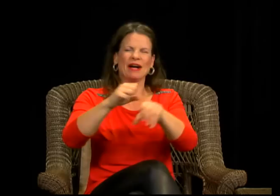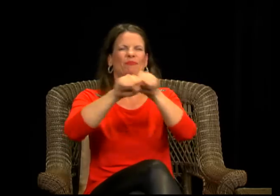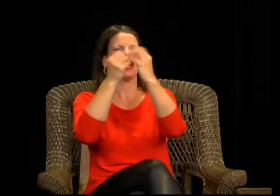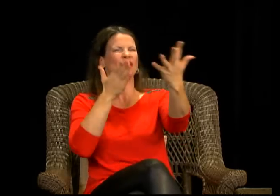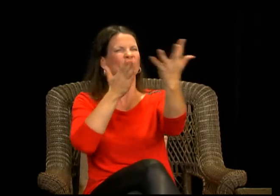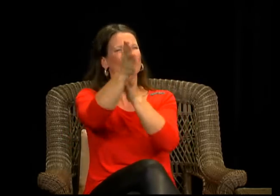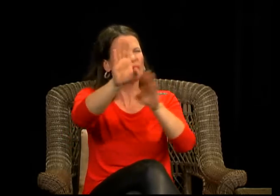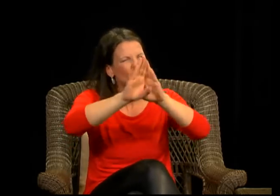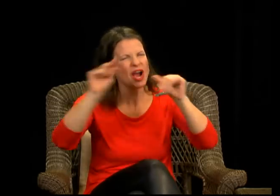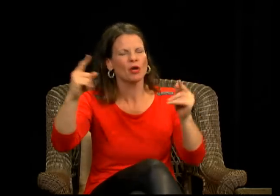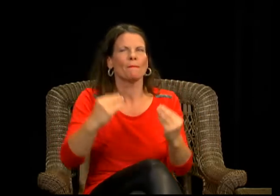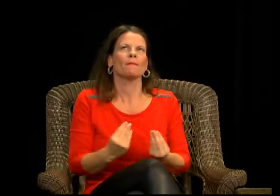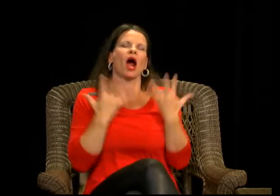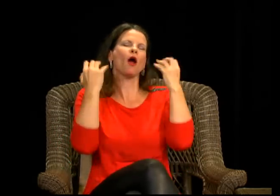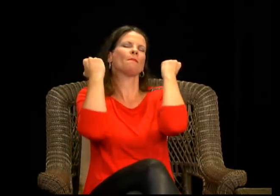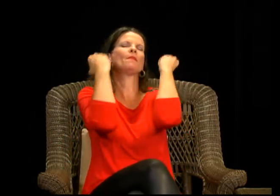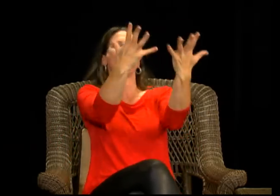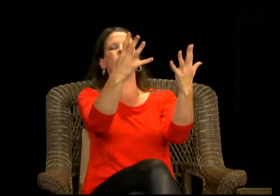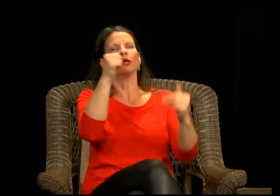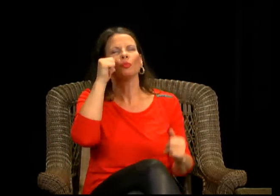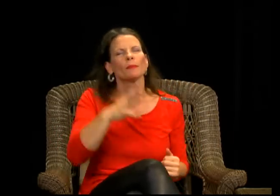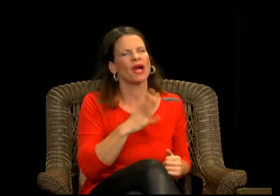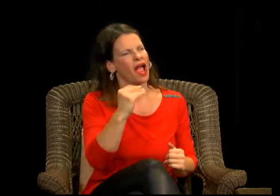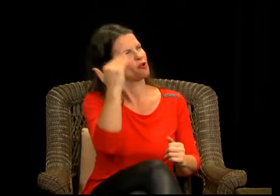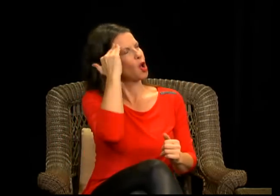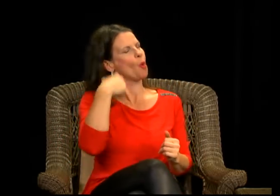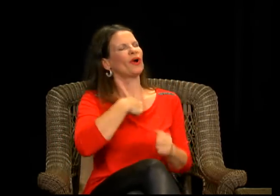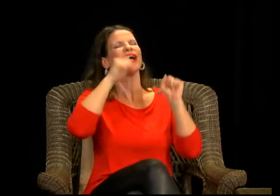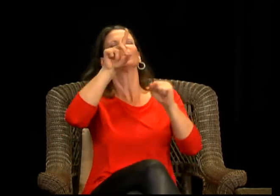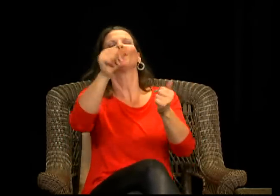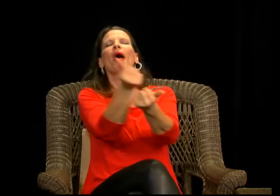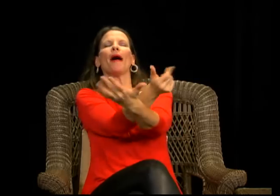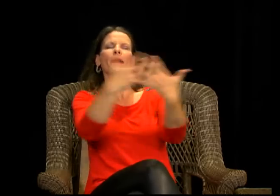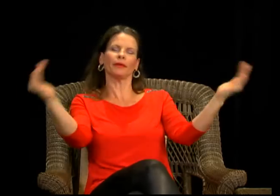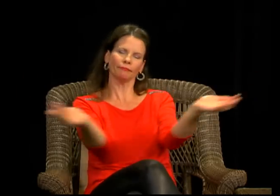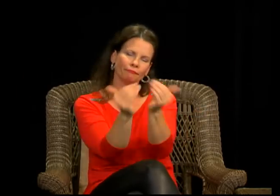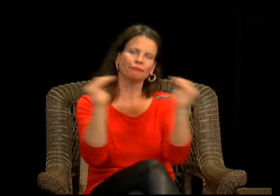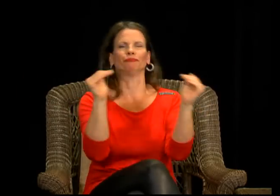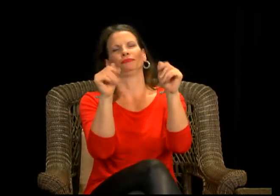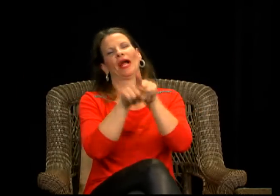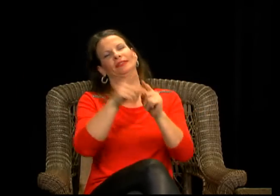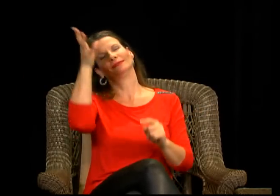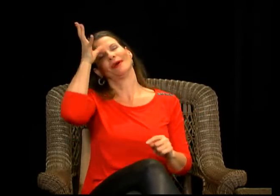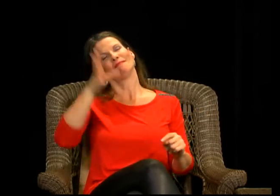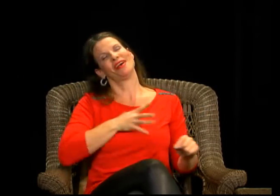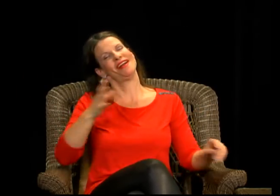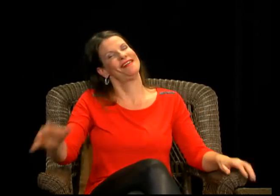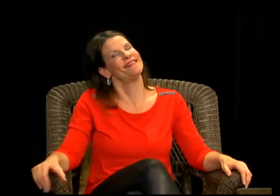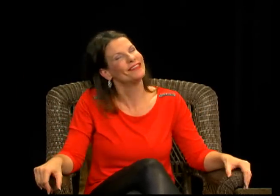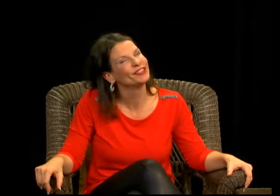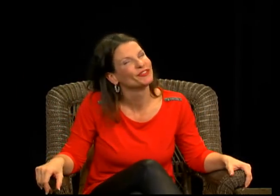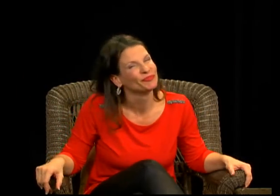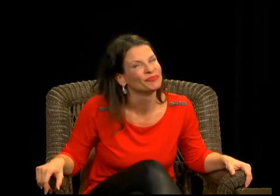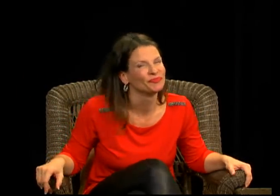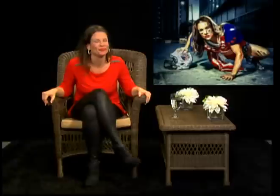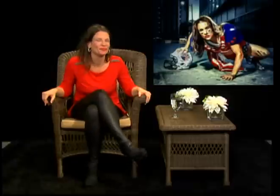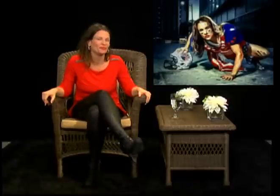coach's name is jennifer welter and i'm just so thrilled for her and this is such an inspiration to all of us